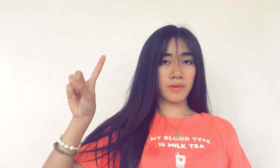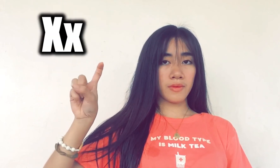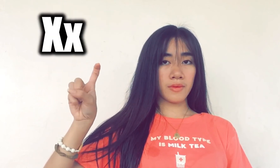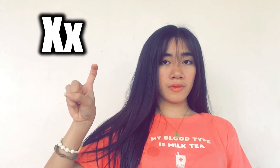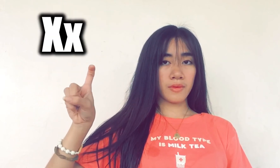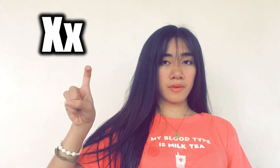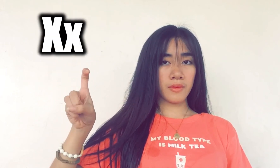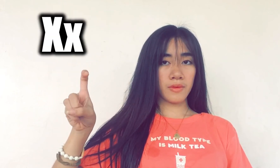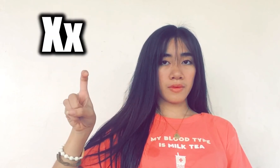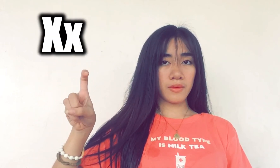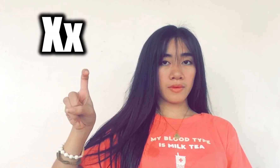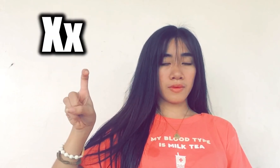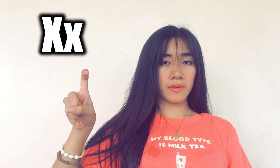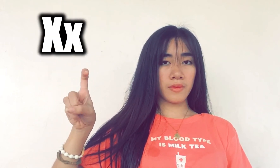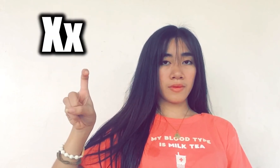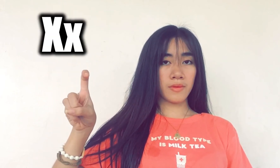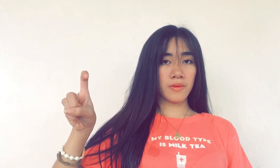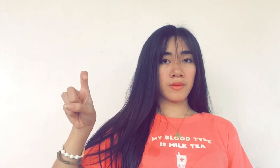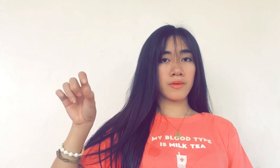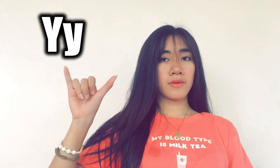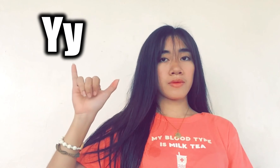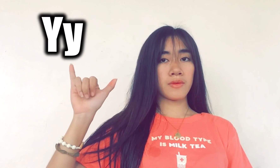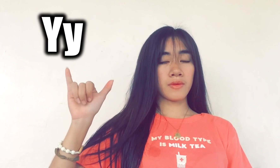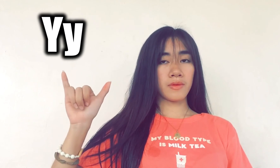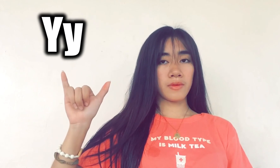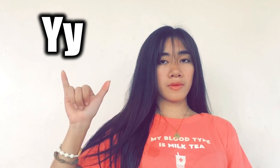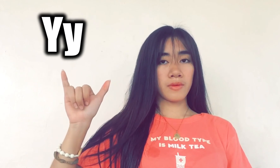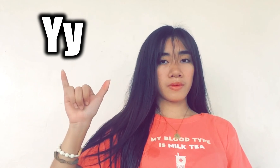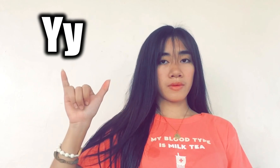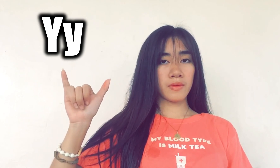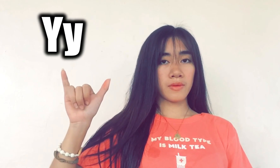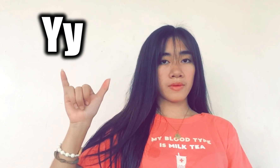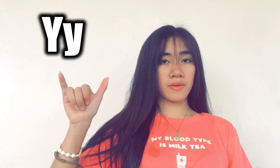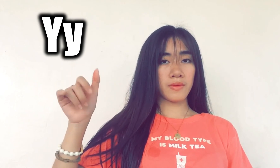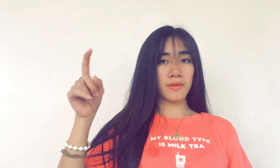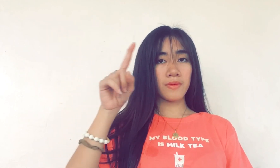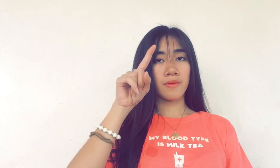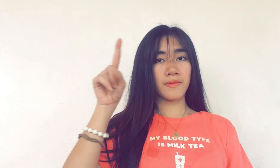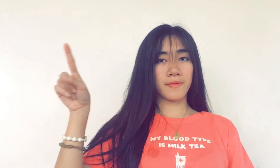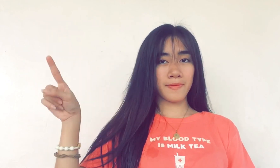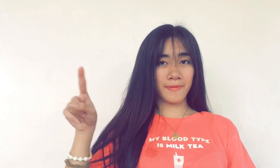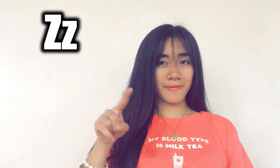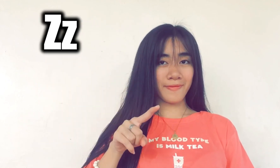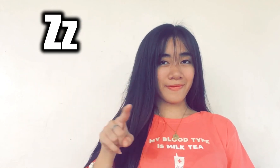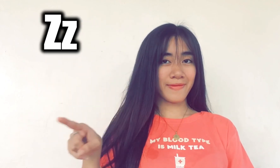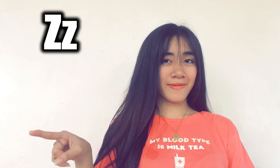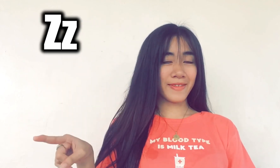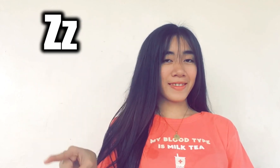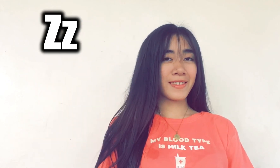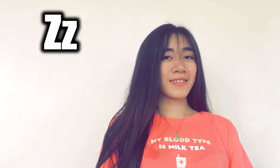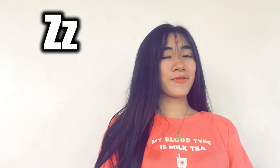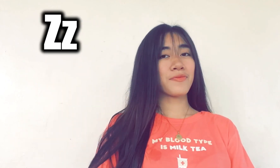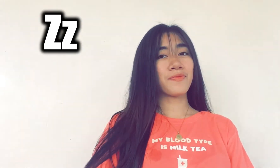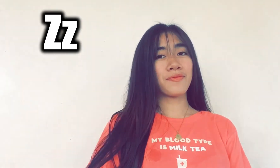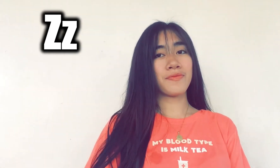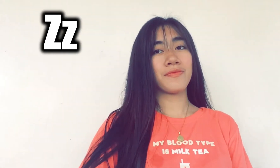X, Y, and Z. Thank you for watching!